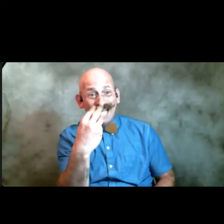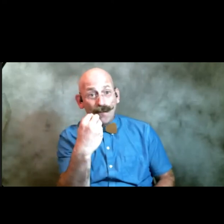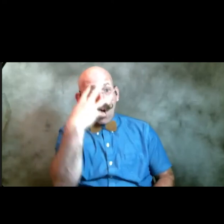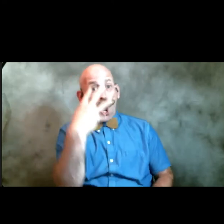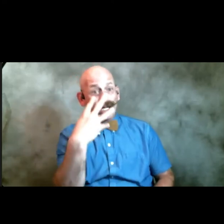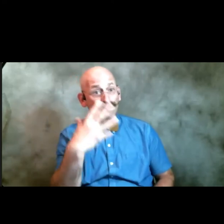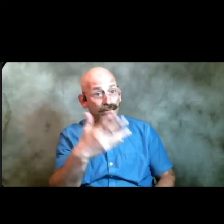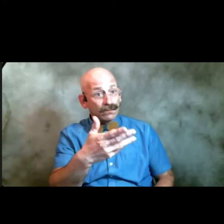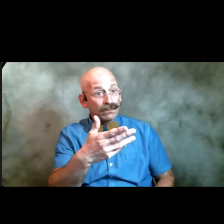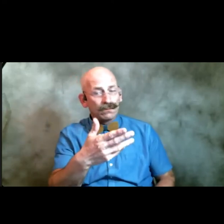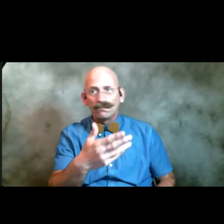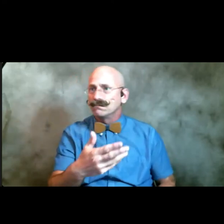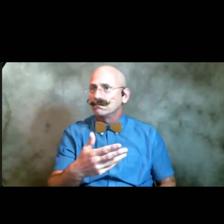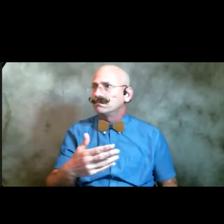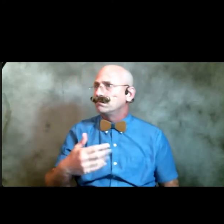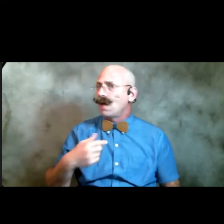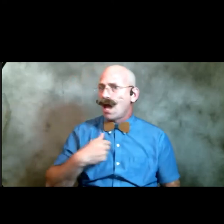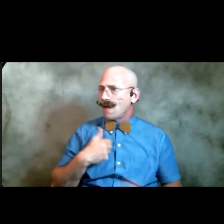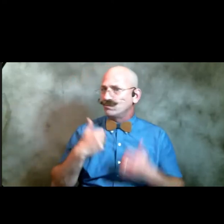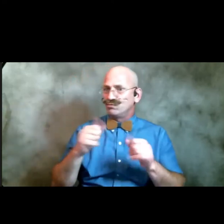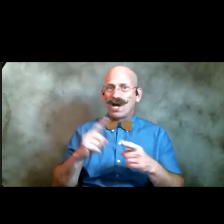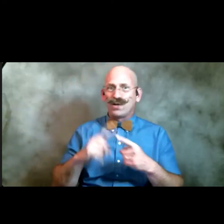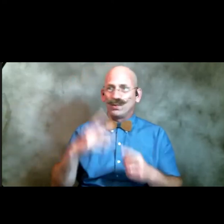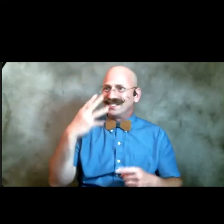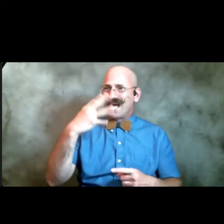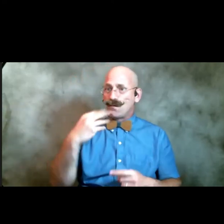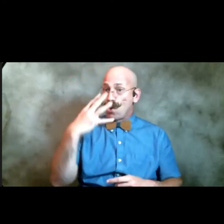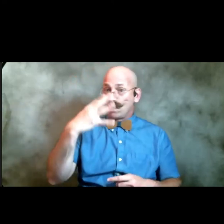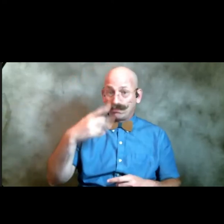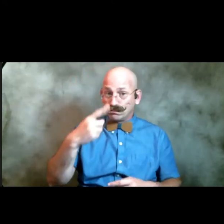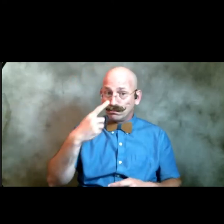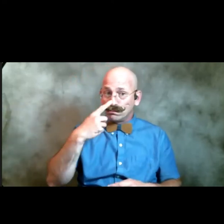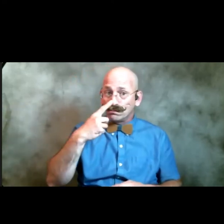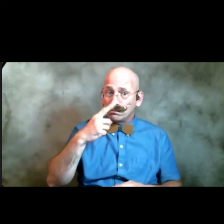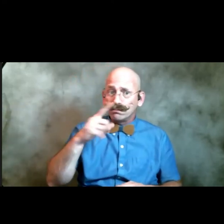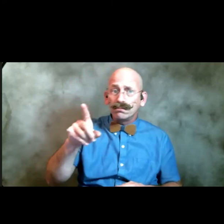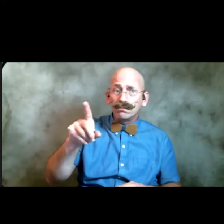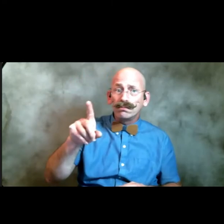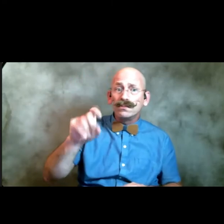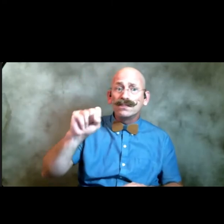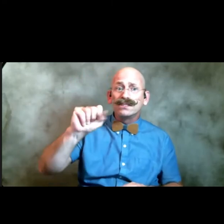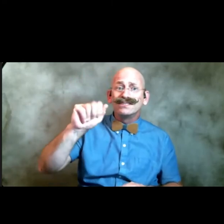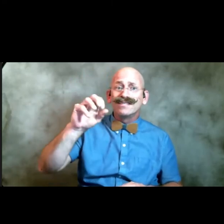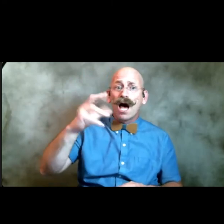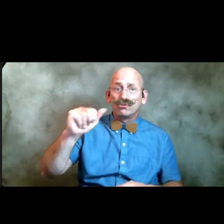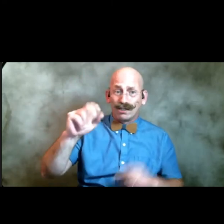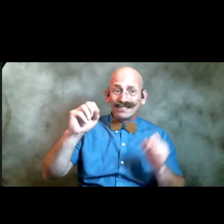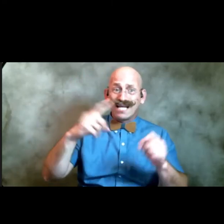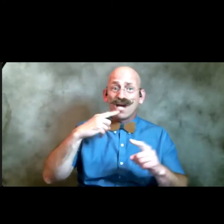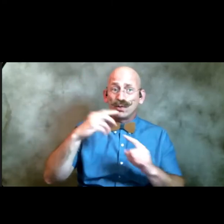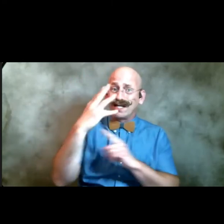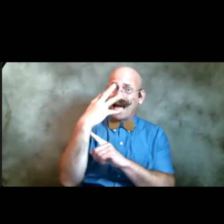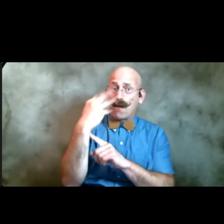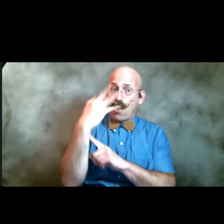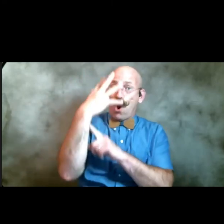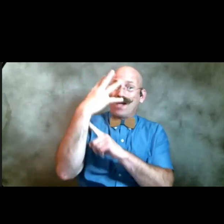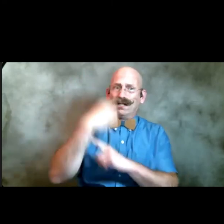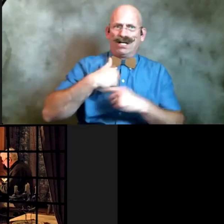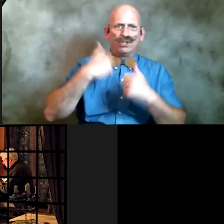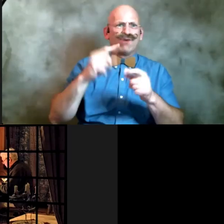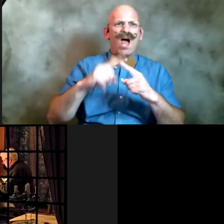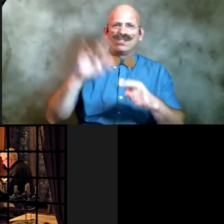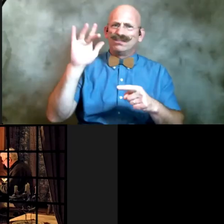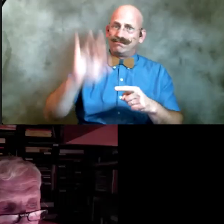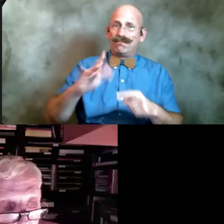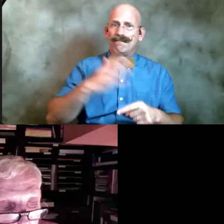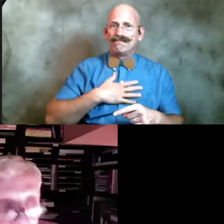you uh i i'm trying to get it bring it back on can you uh sasha can you bring us back on because i i've i've tried to i've trying